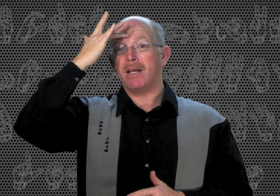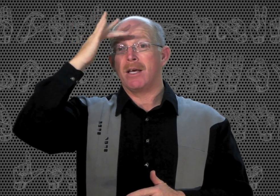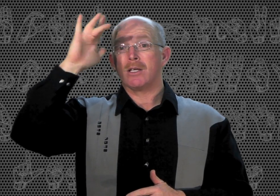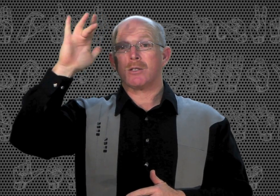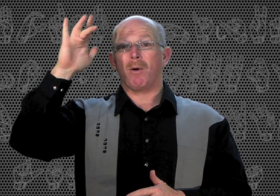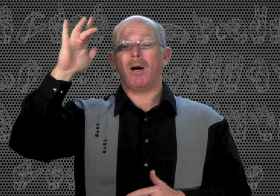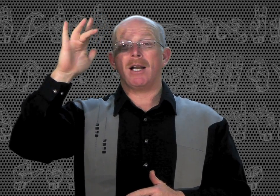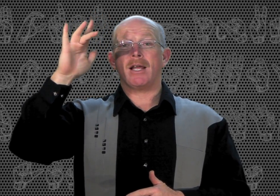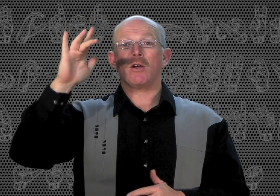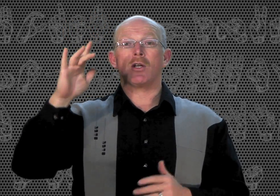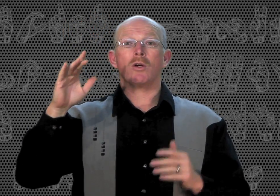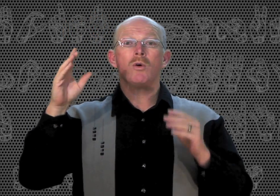Smart.